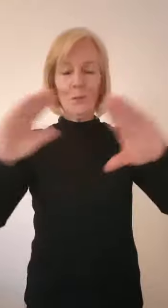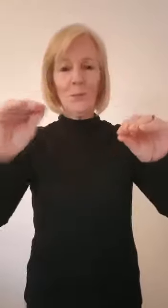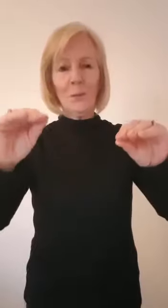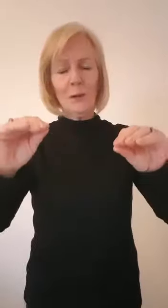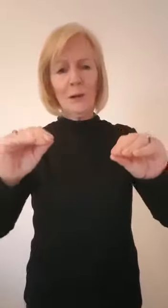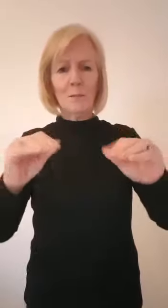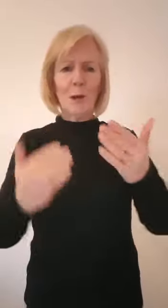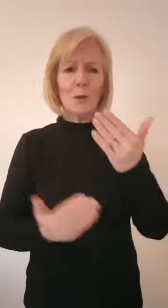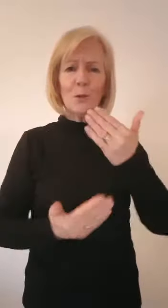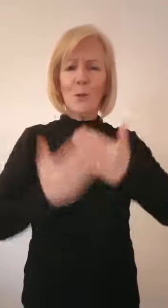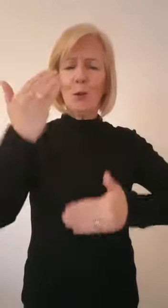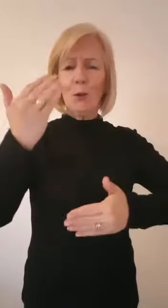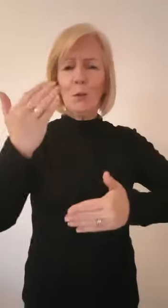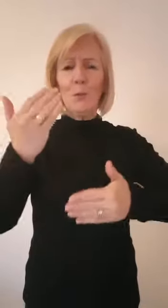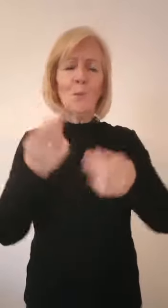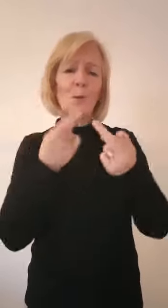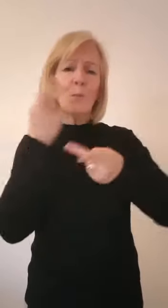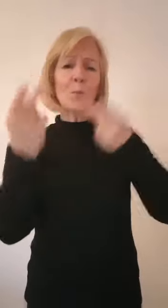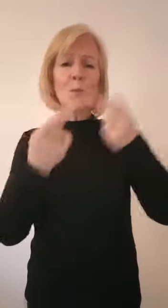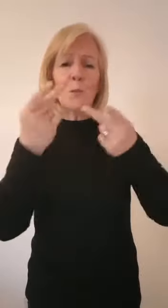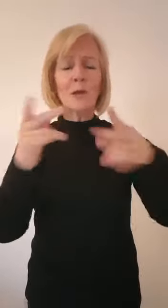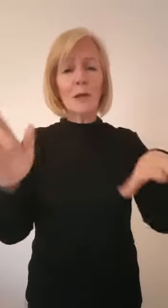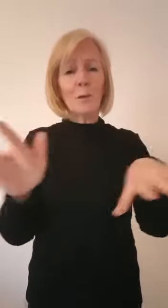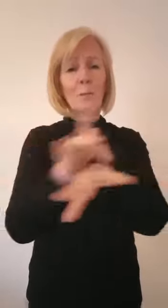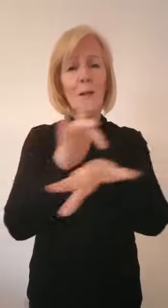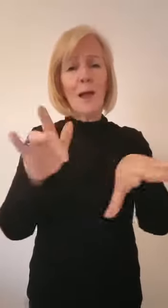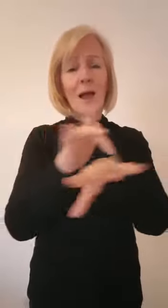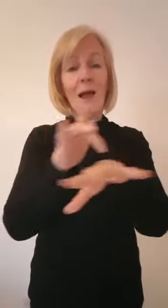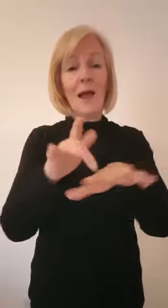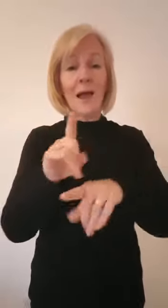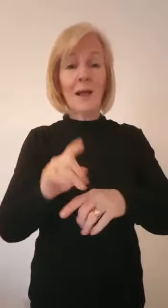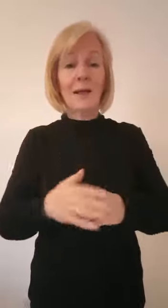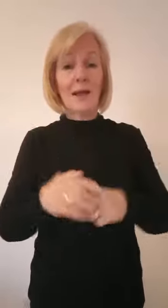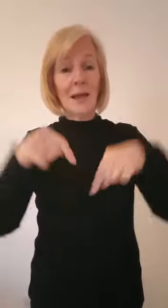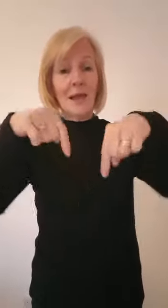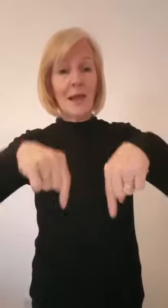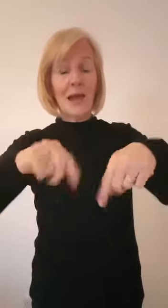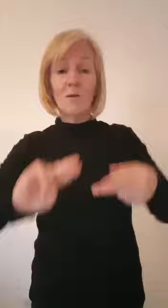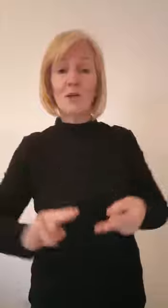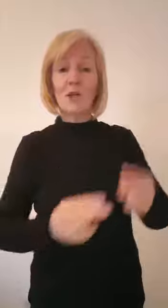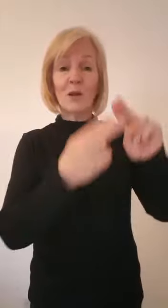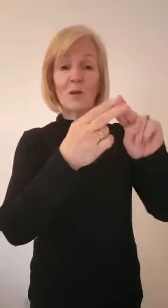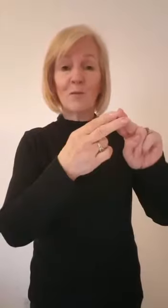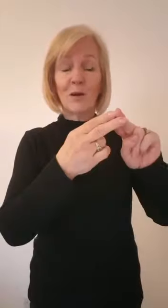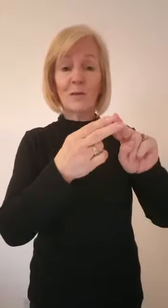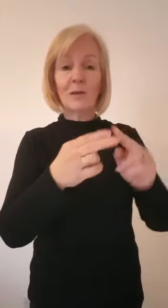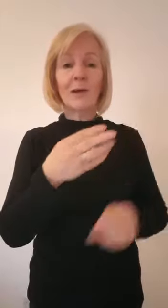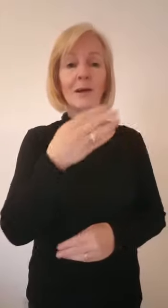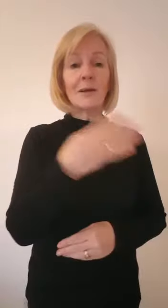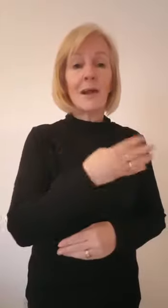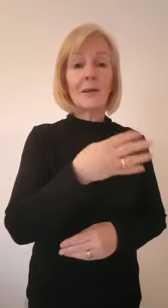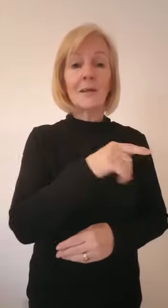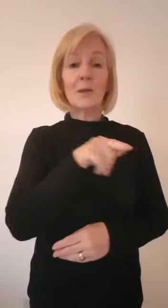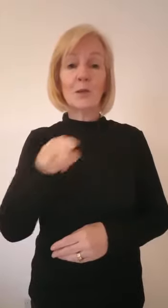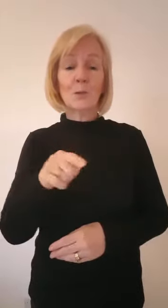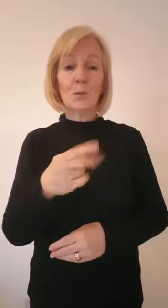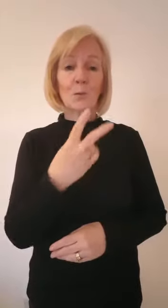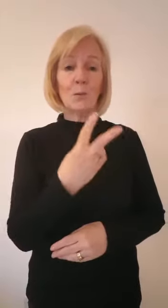excited to tell you about a fantastic new musical coming to Chesterfield from the 19th to the